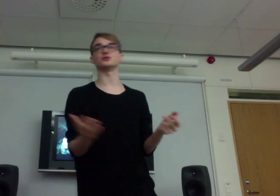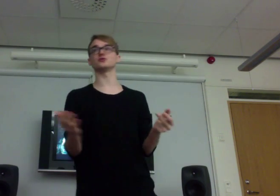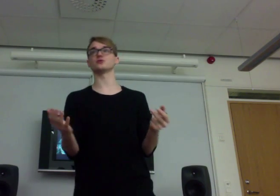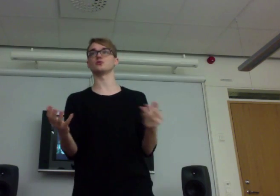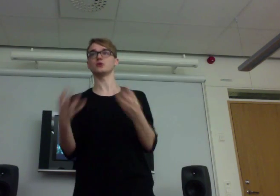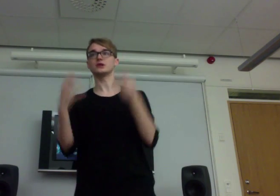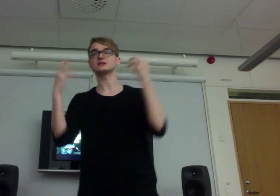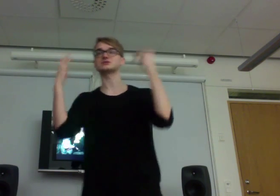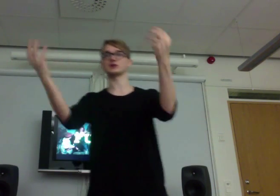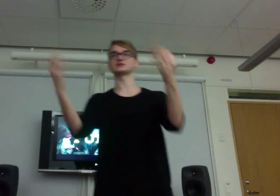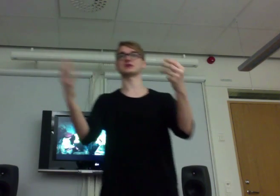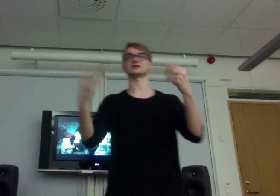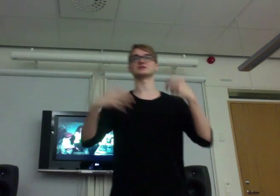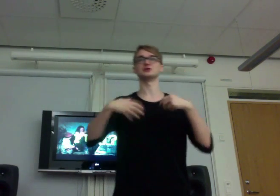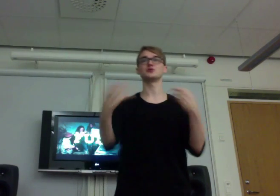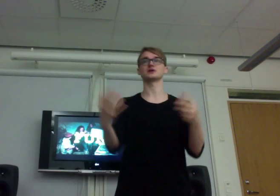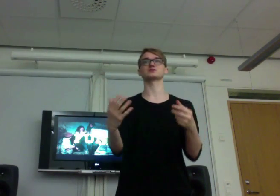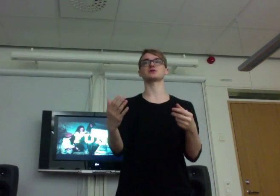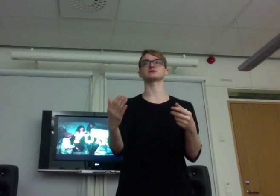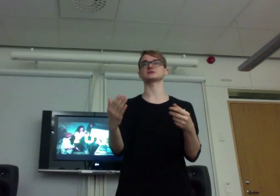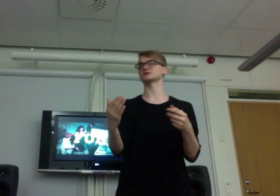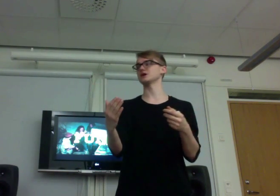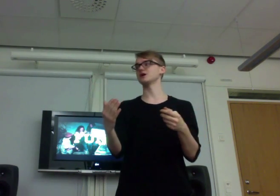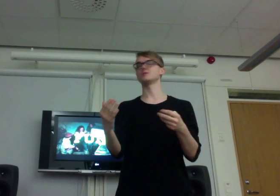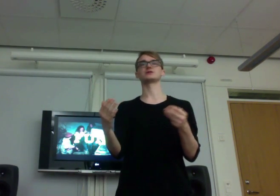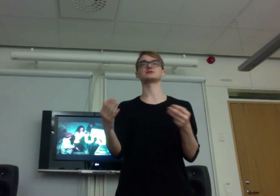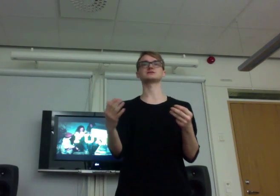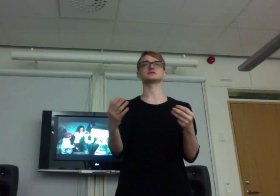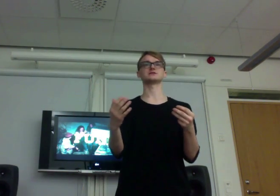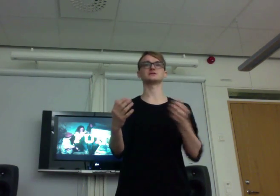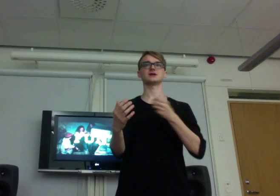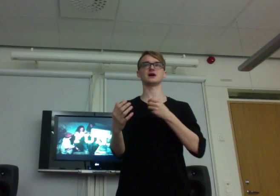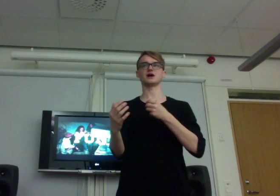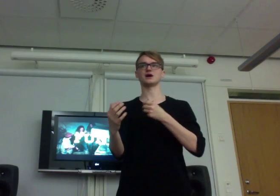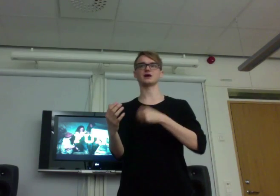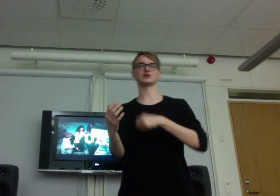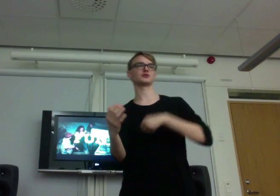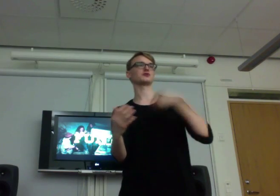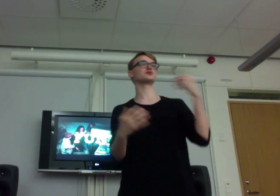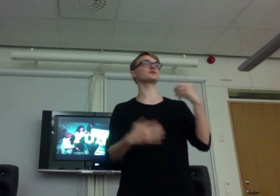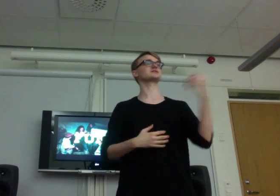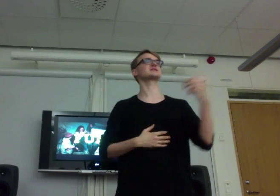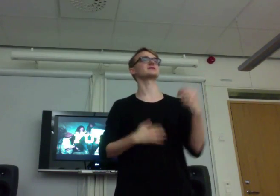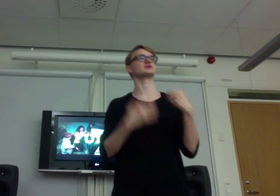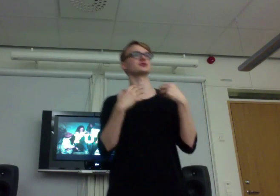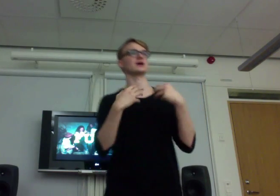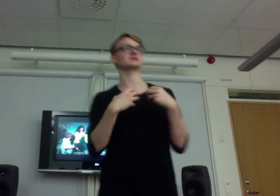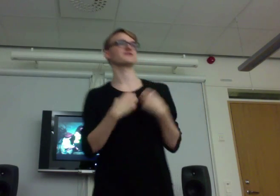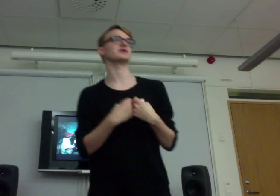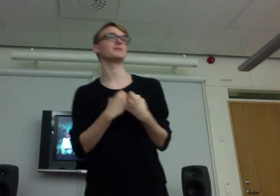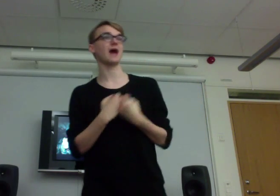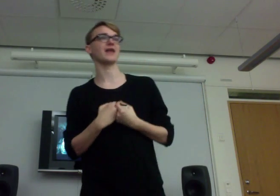do really strange and new experiences, but I don't know to what extent you should actually feel bad.